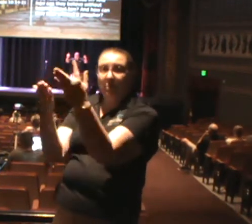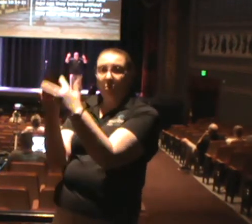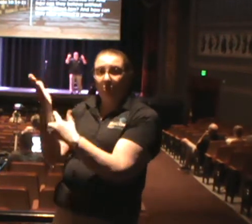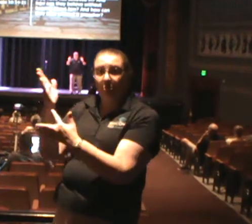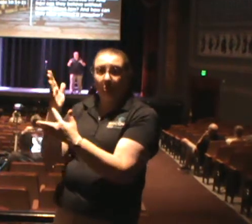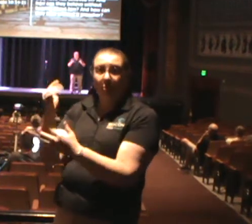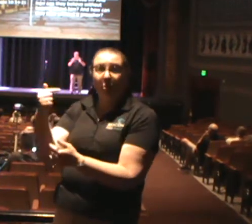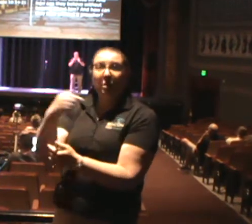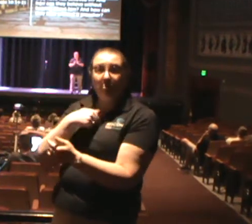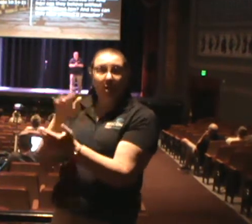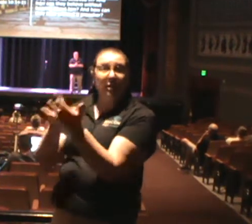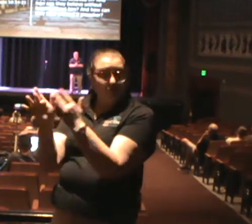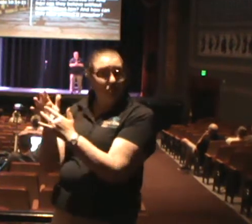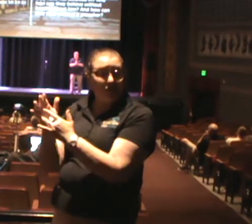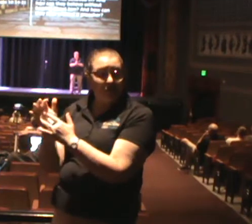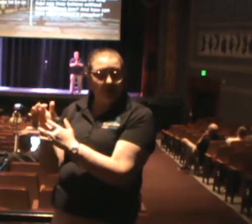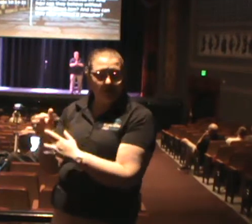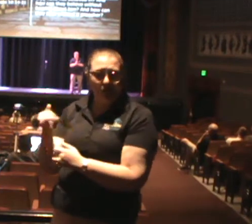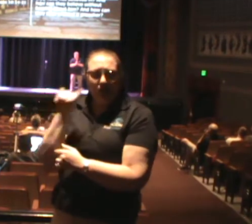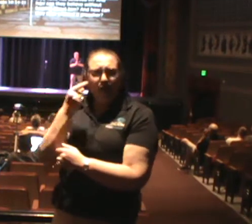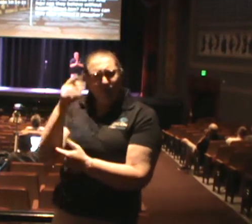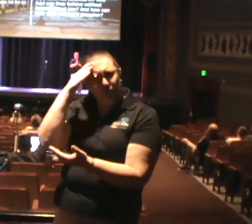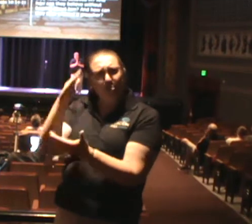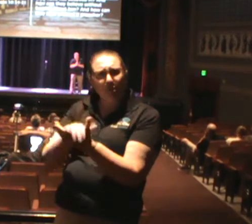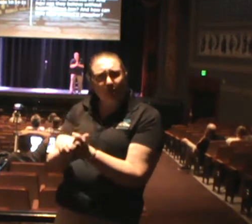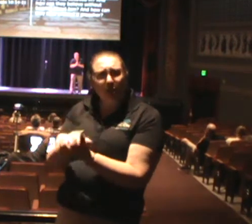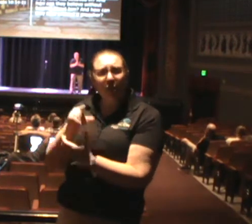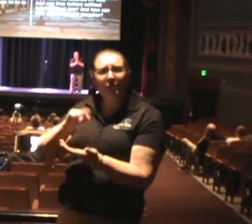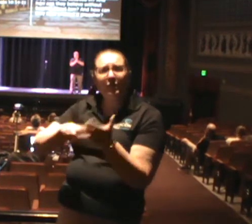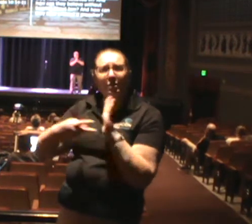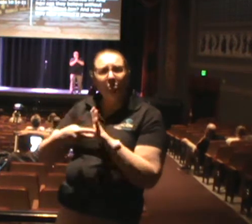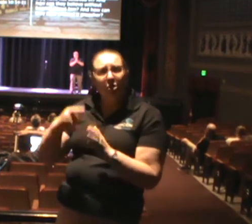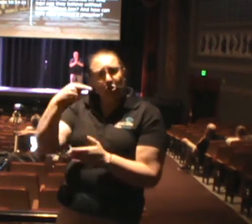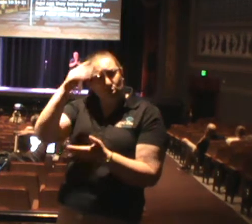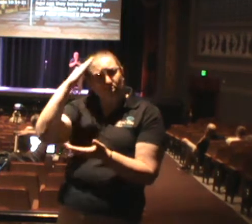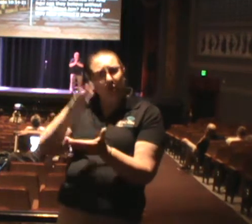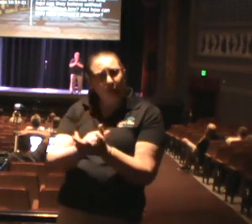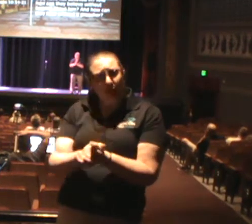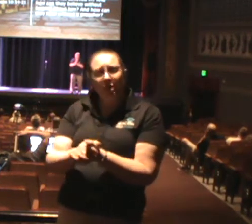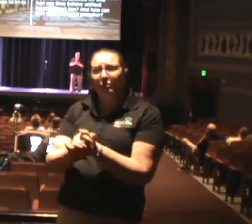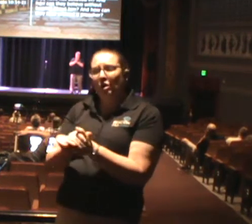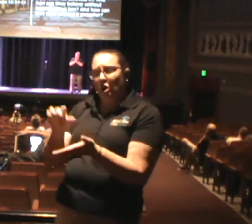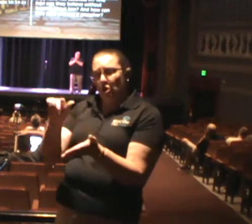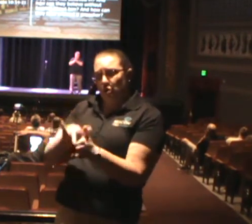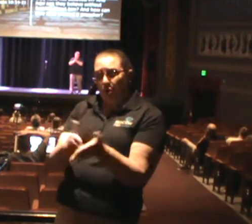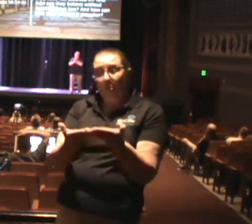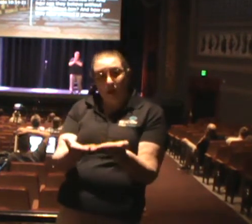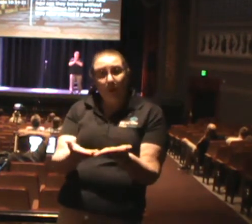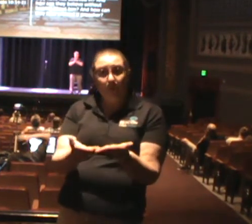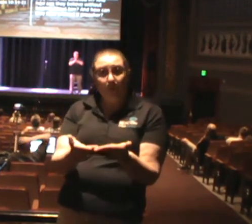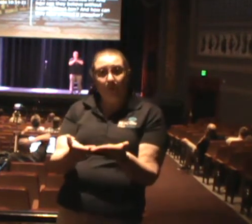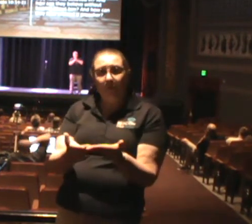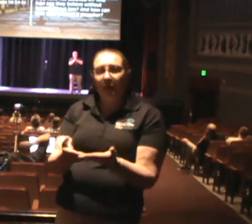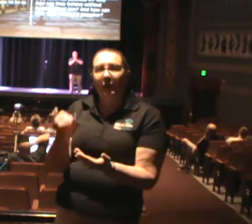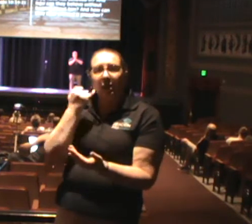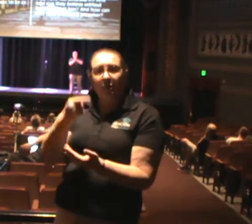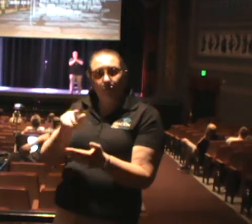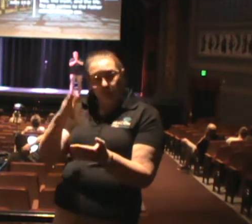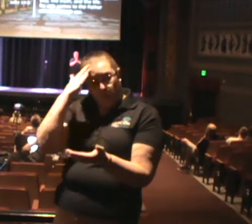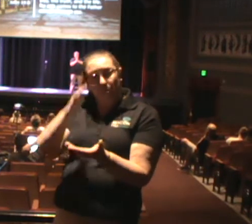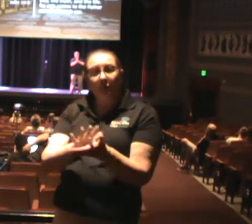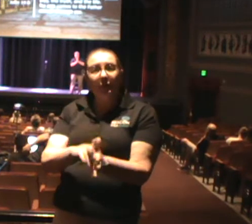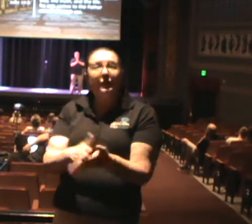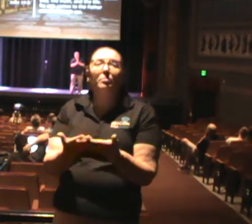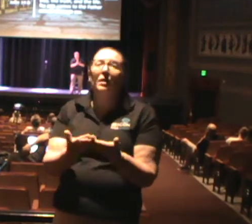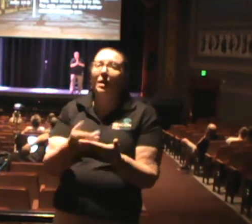So if you do, if you believe that, which means you believe the word of God, if you believe the word of God and you believe that people who never